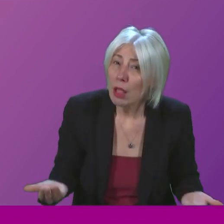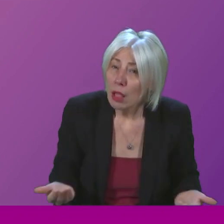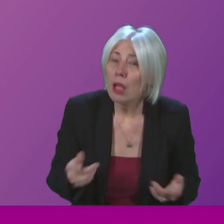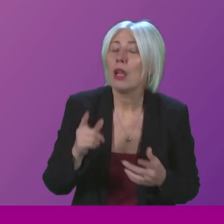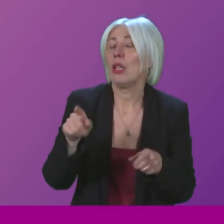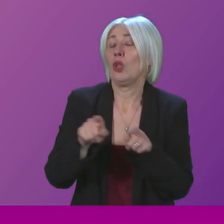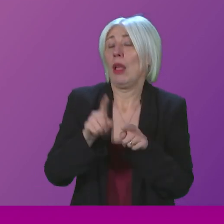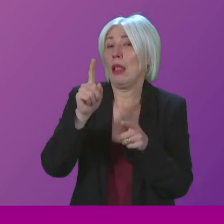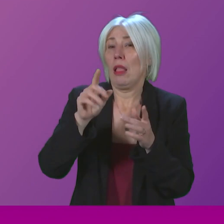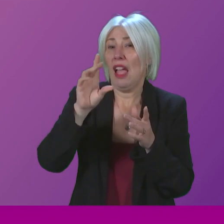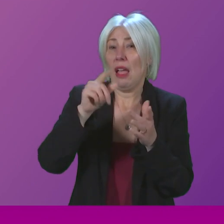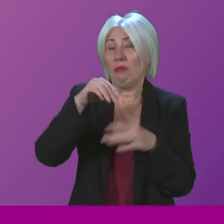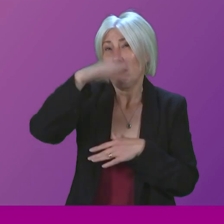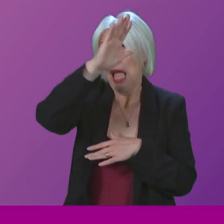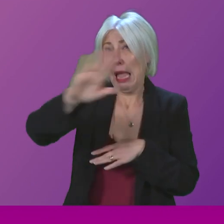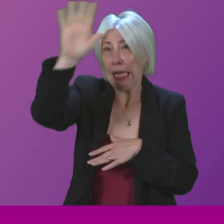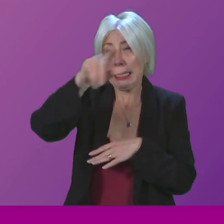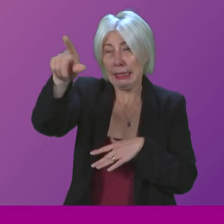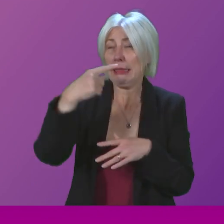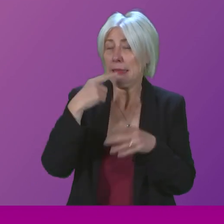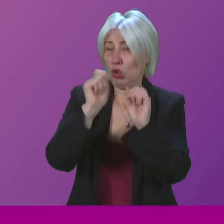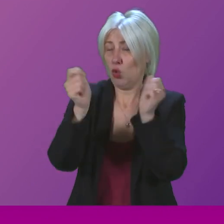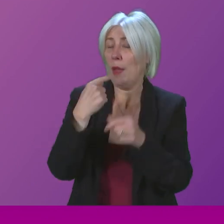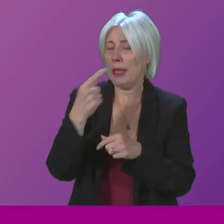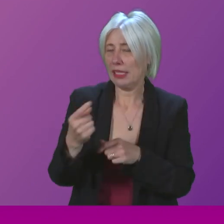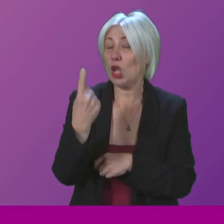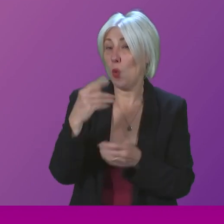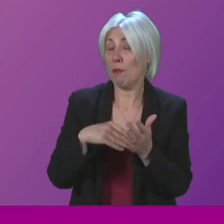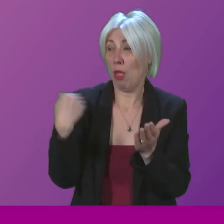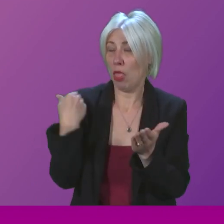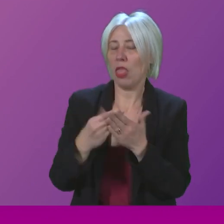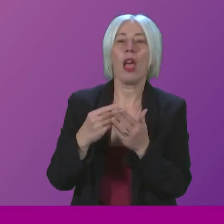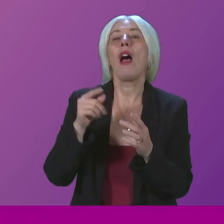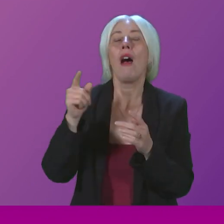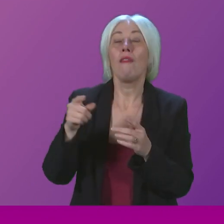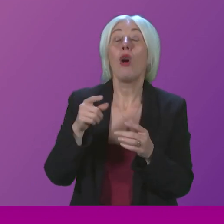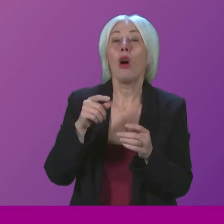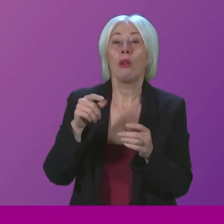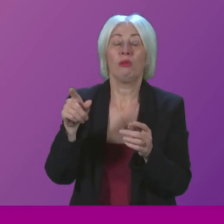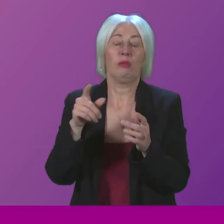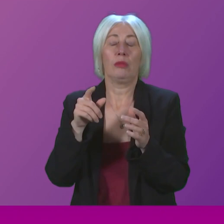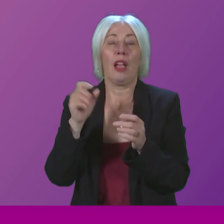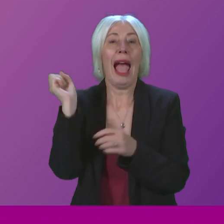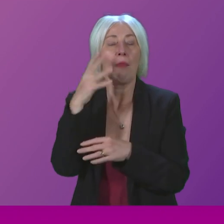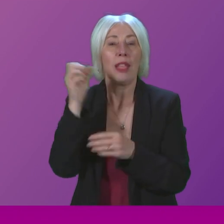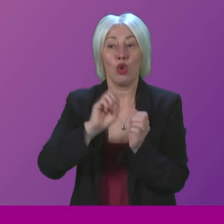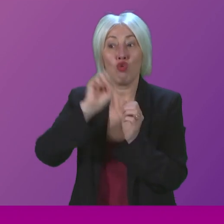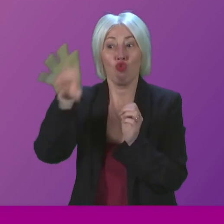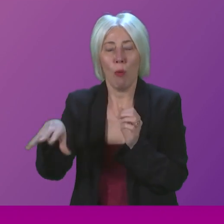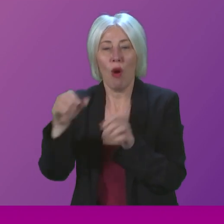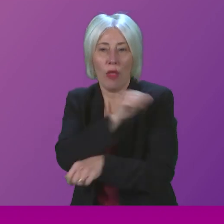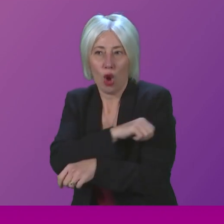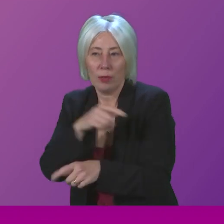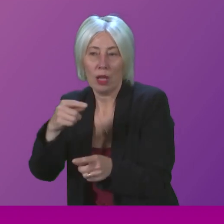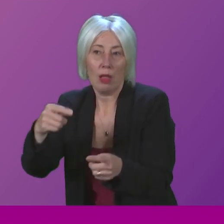Journal revealed today that in just the last month, ambulance turnaround times at Aberdeen Royal Infirmary were at a record